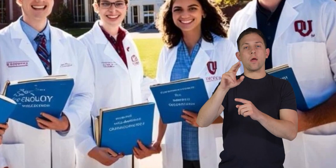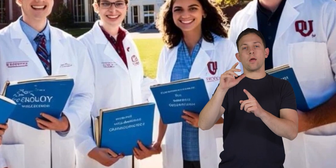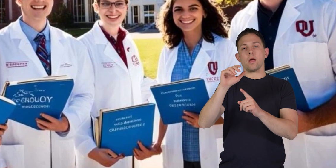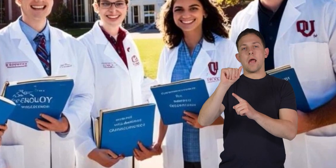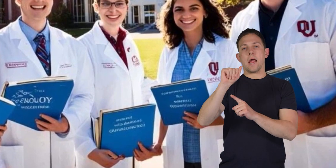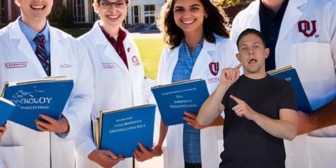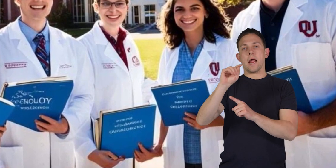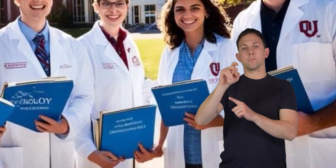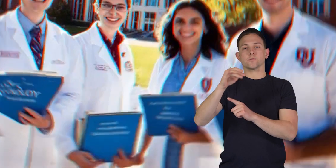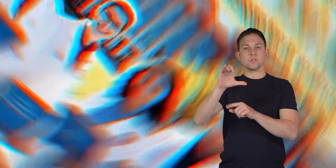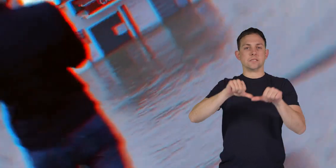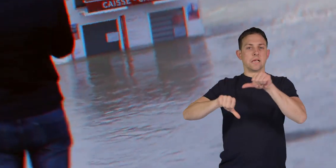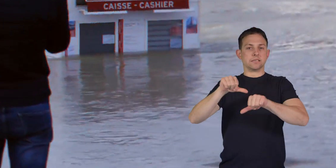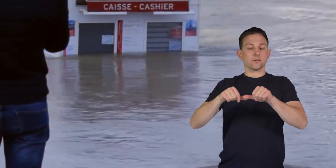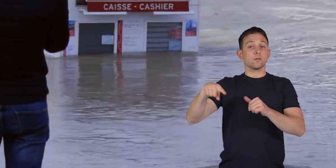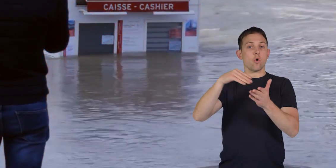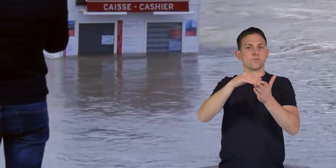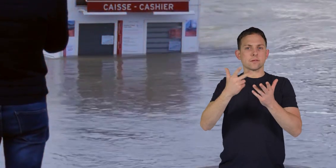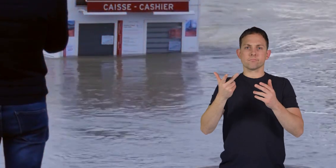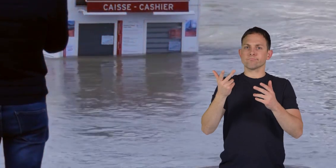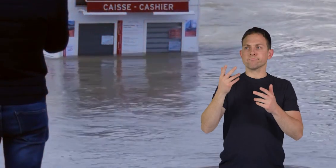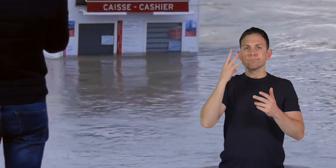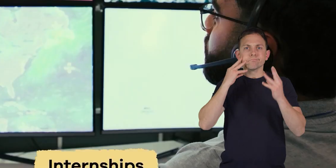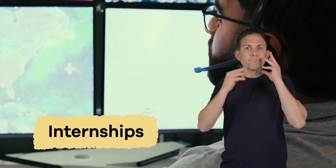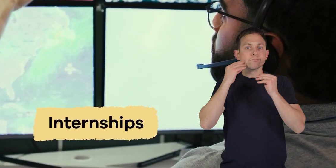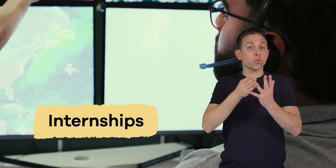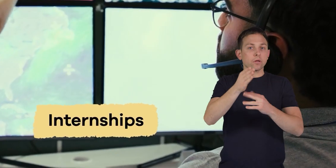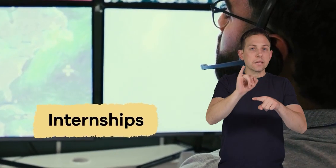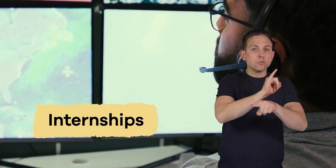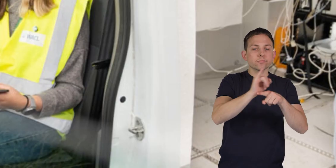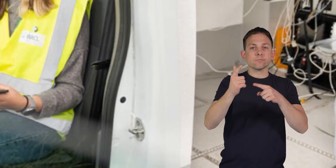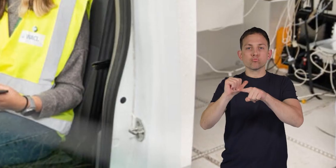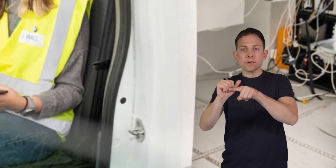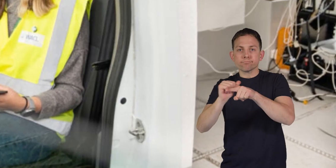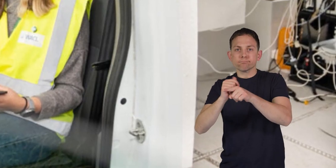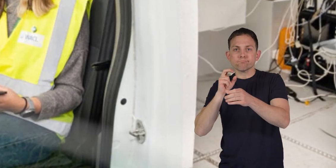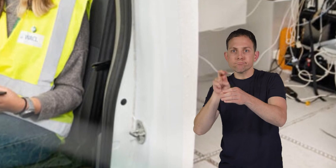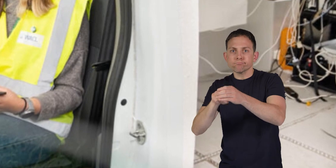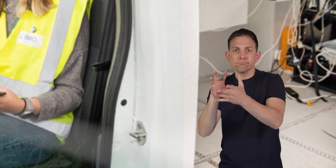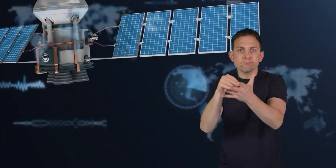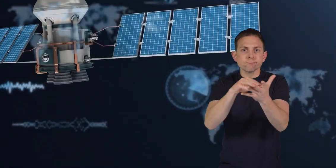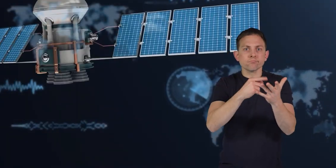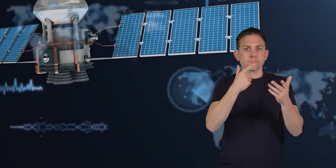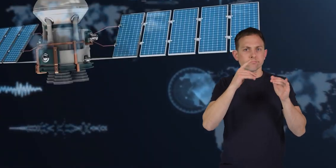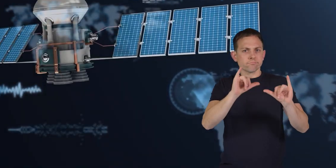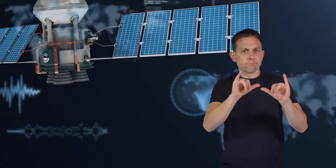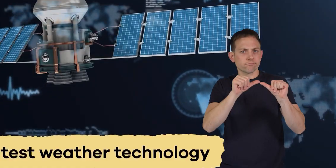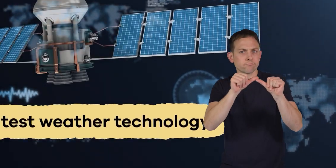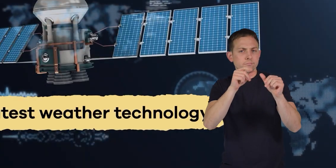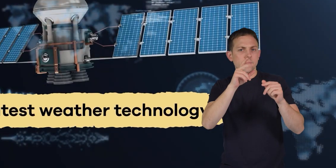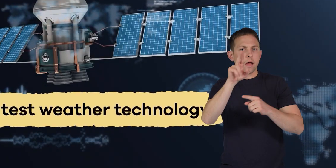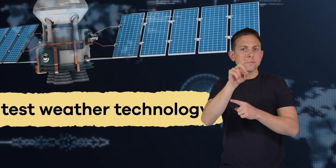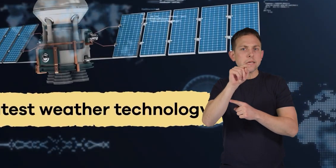atmospheric science. They often gain field experience through internships or apprenticeships. Staying up to